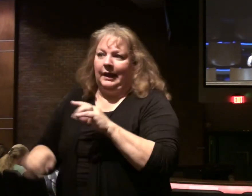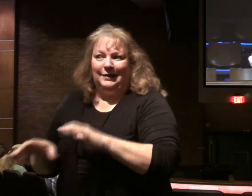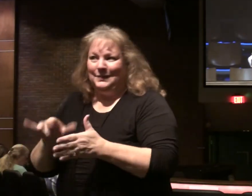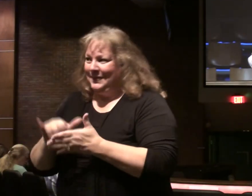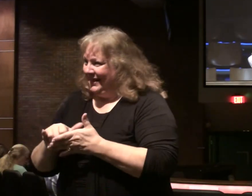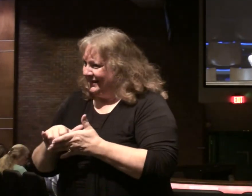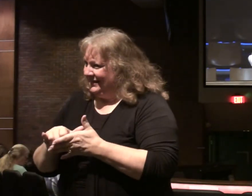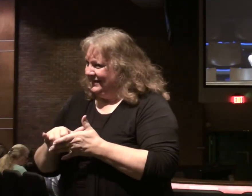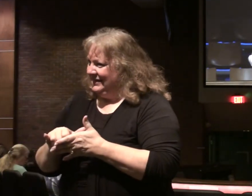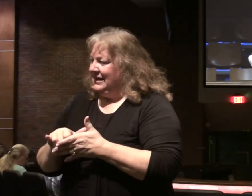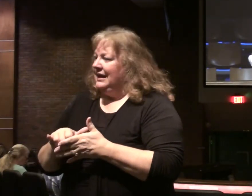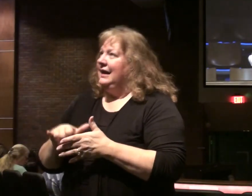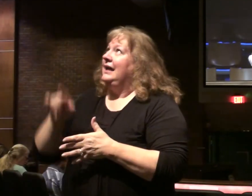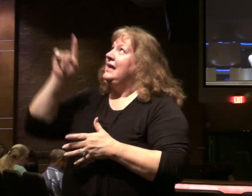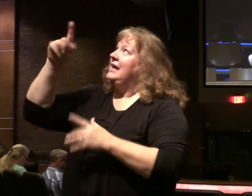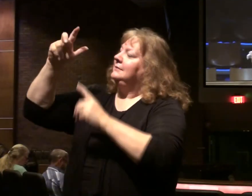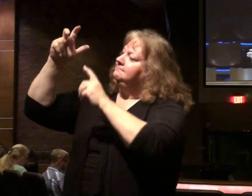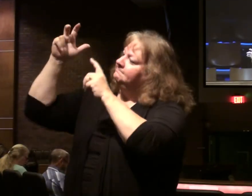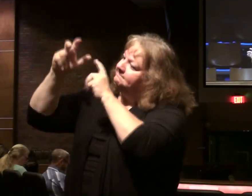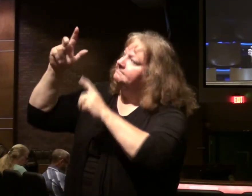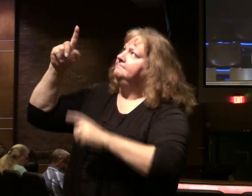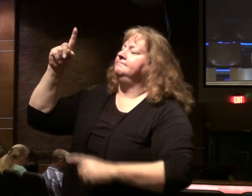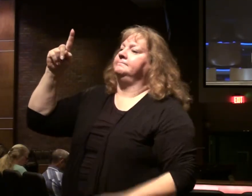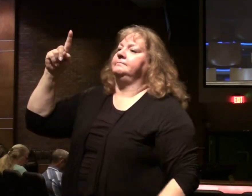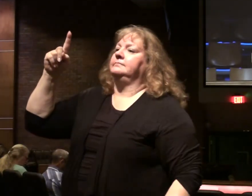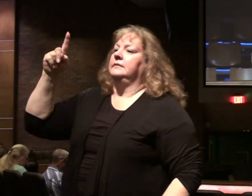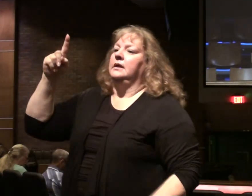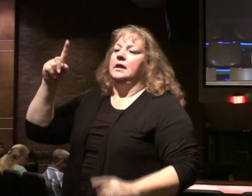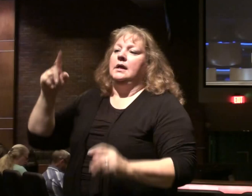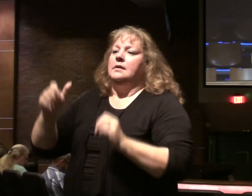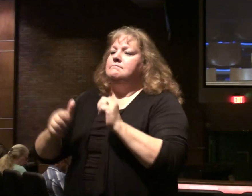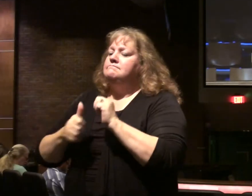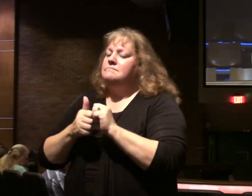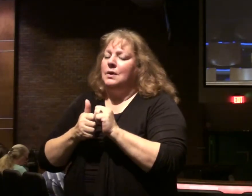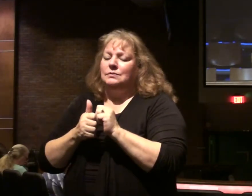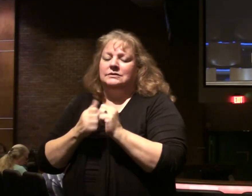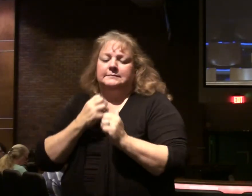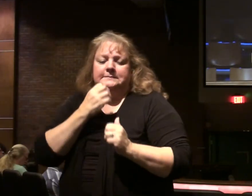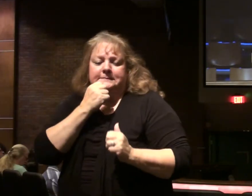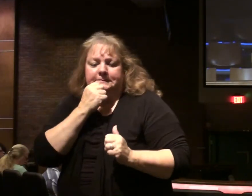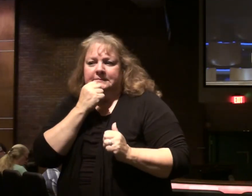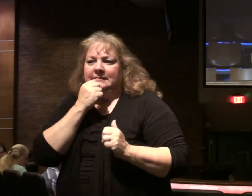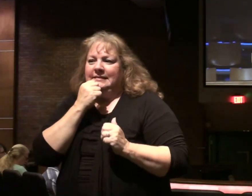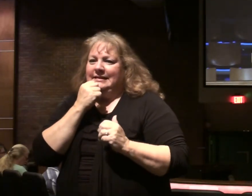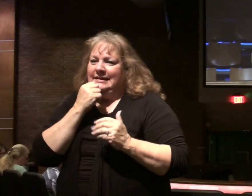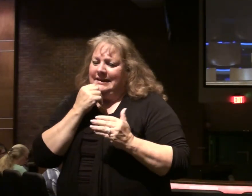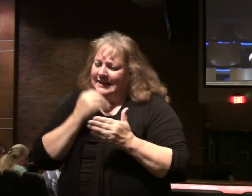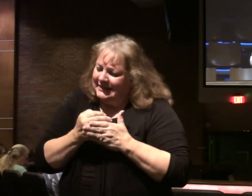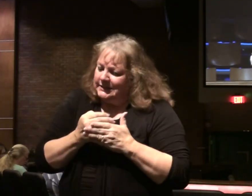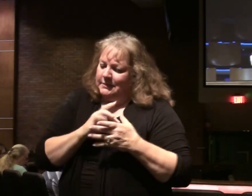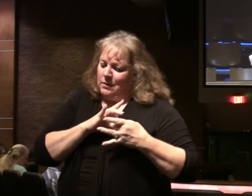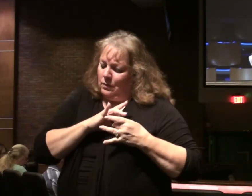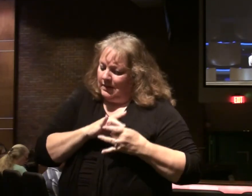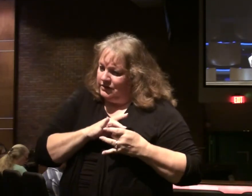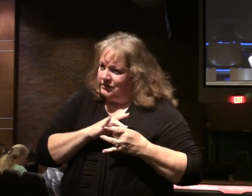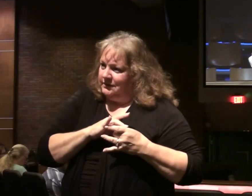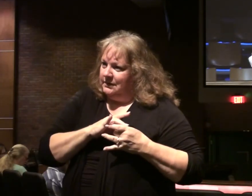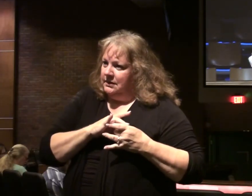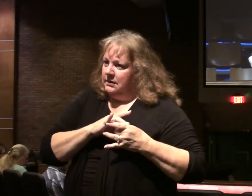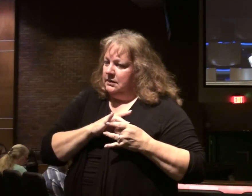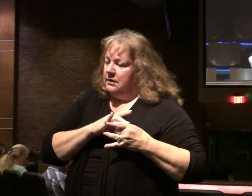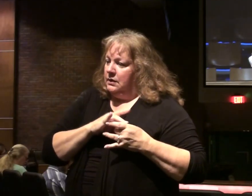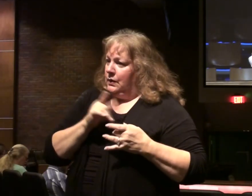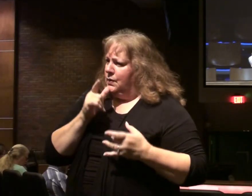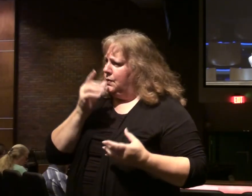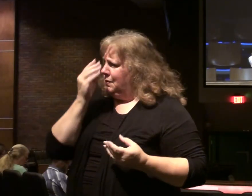Christ must be more important. Than the most. Intimate. The closest. Of relationships. And that's proved. By who we're going to